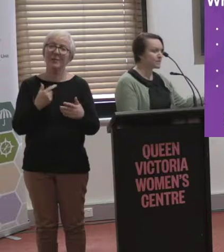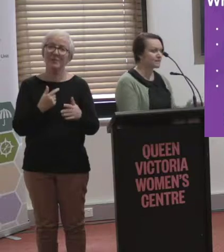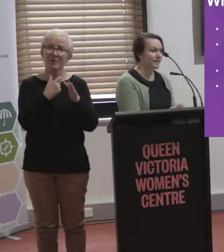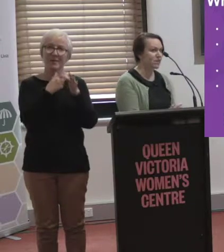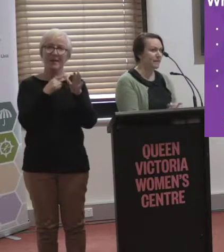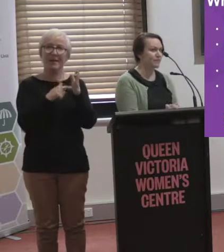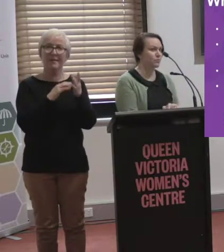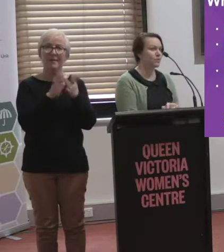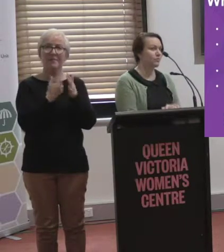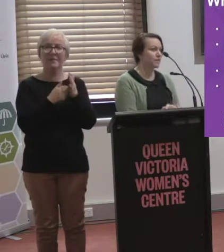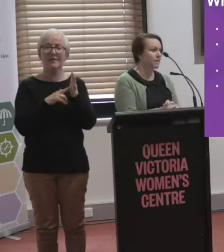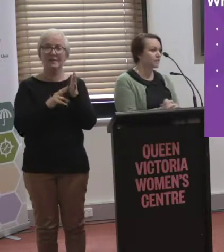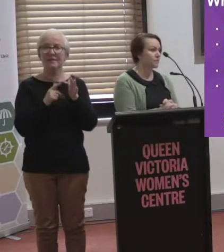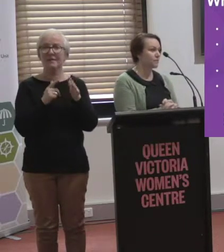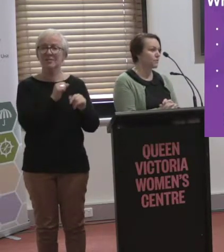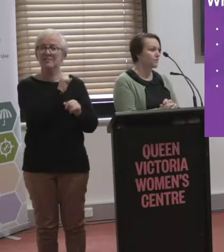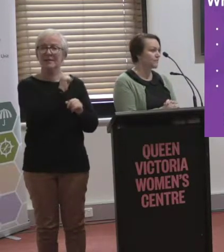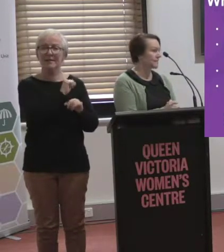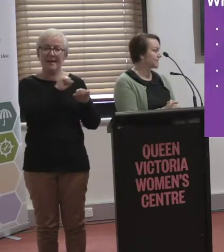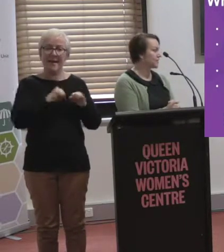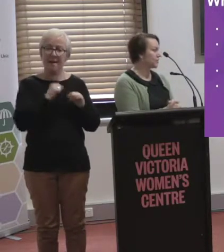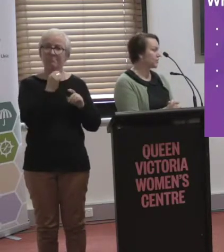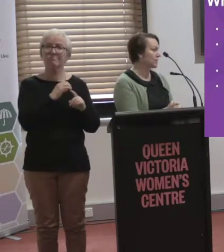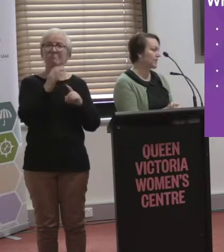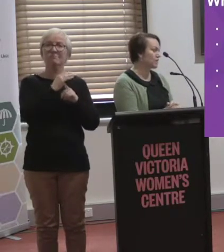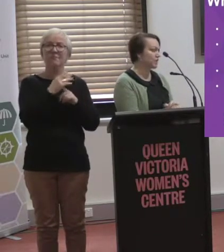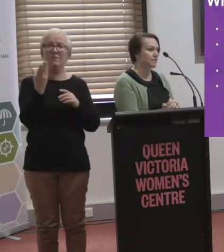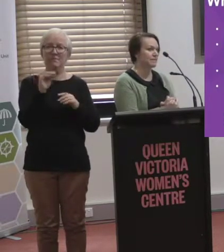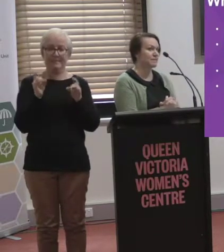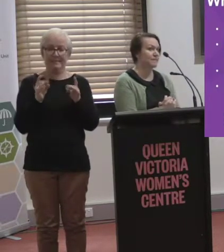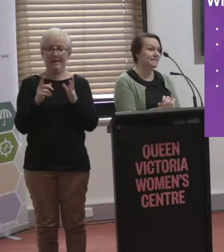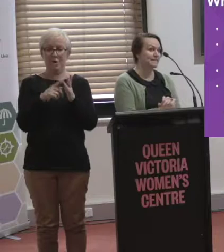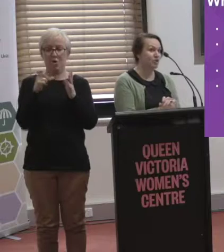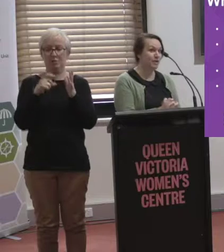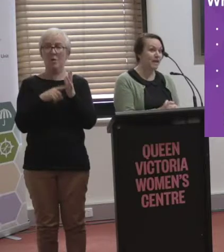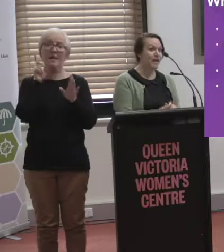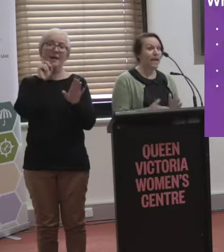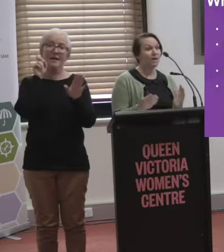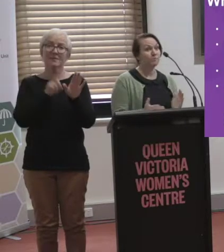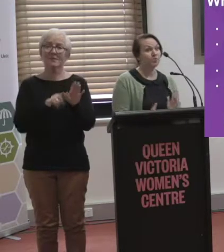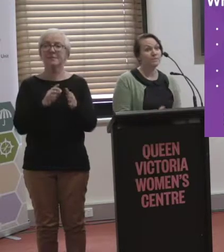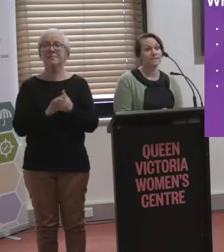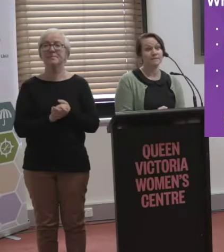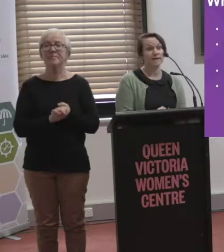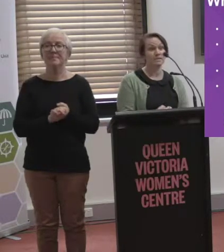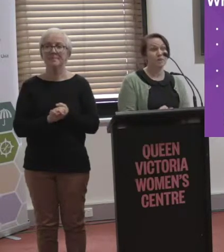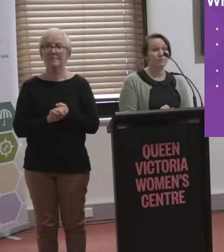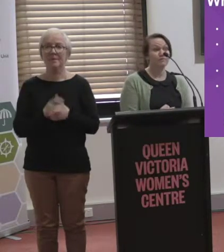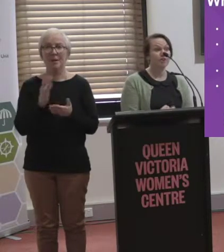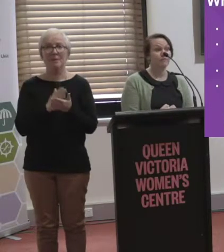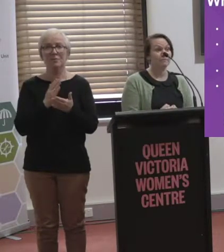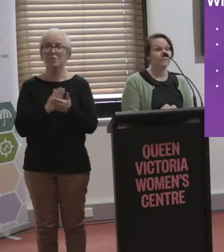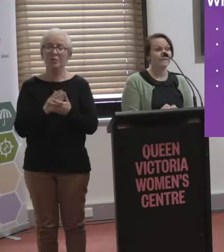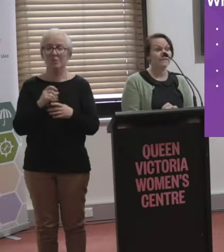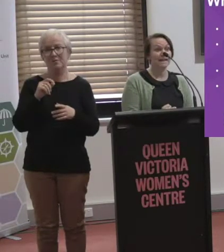Catherine. She's been our Transport Project Officer since October last year and has done an amazing job. And I'm sure this isn't the last time